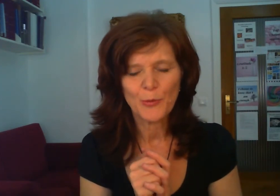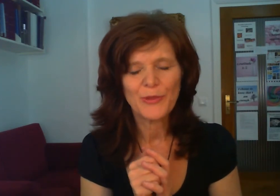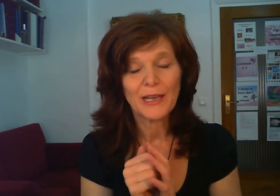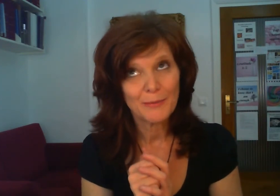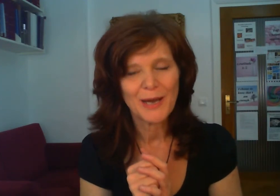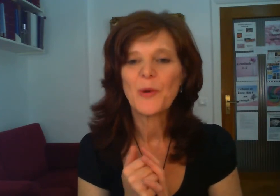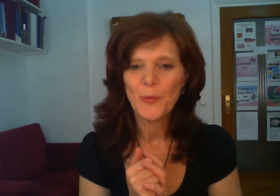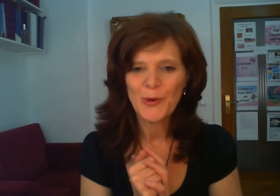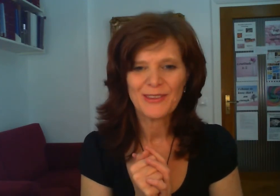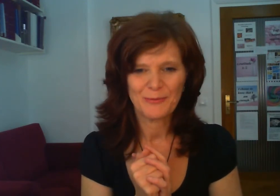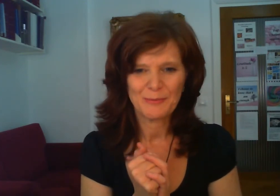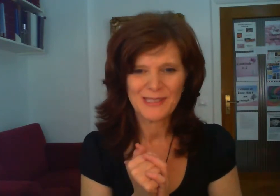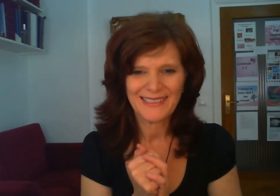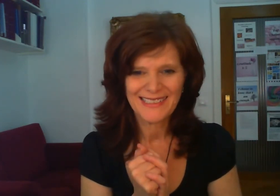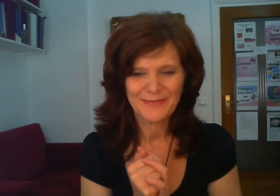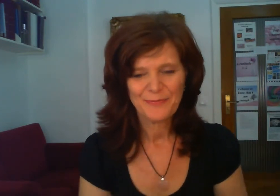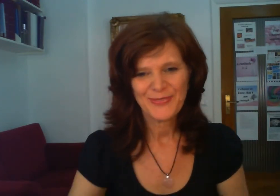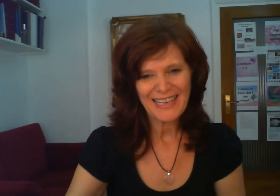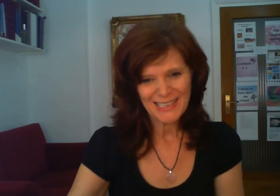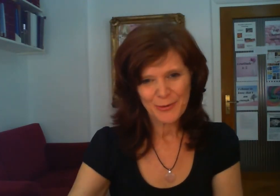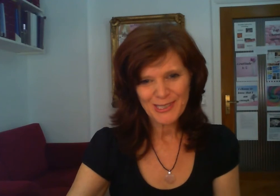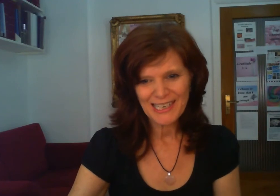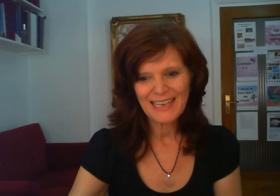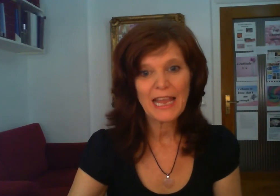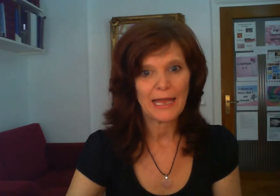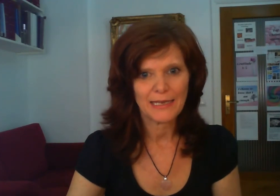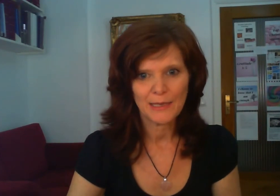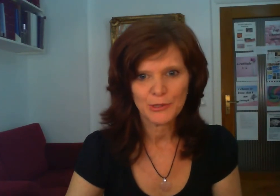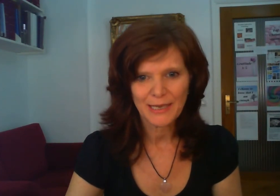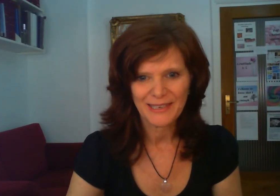that come up with websites thanks for watching and keep on tapping